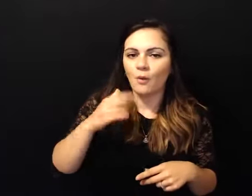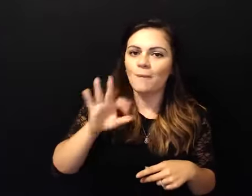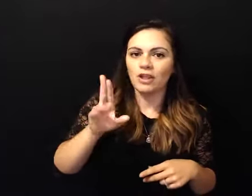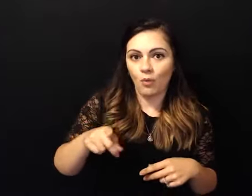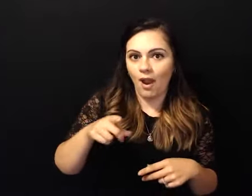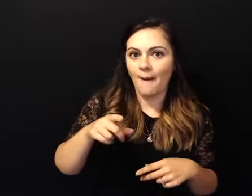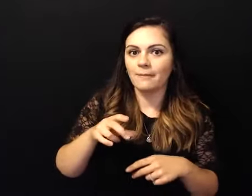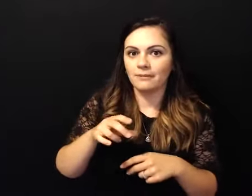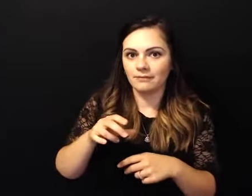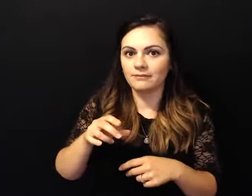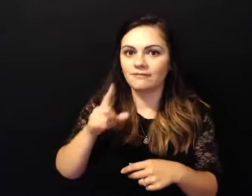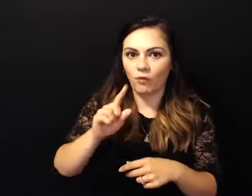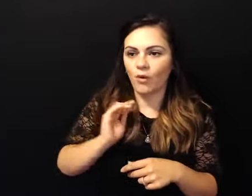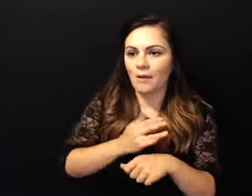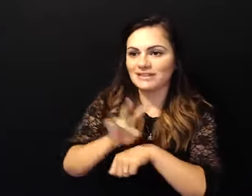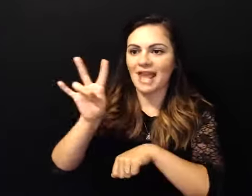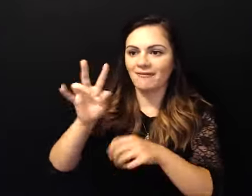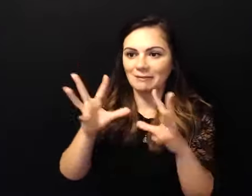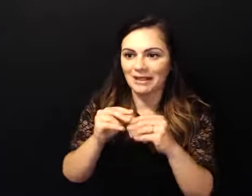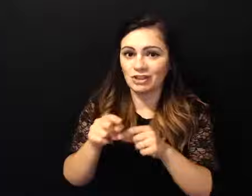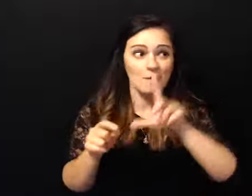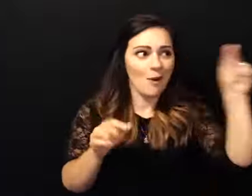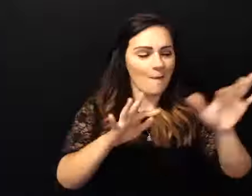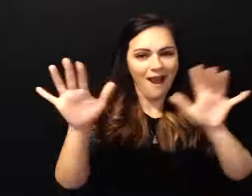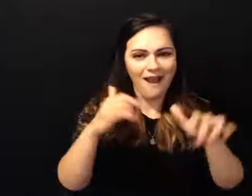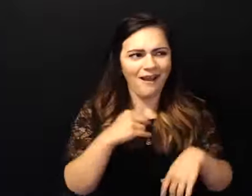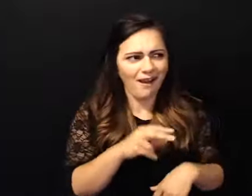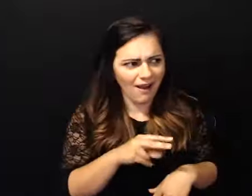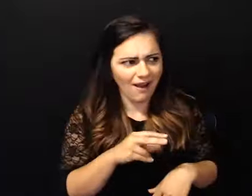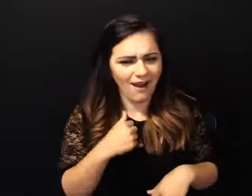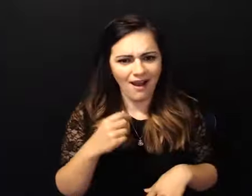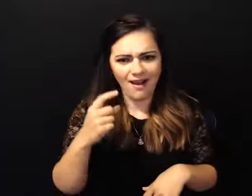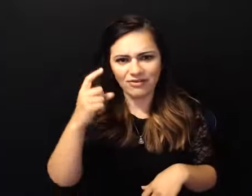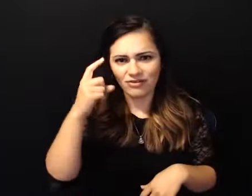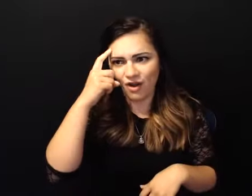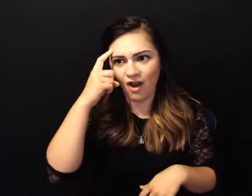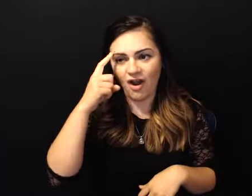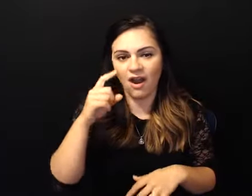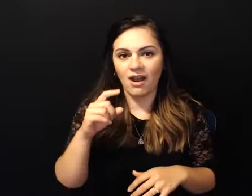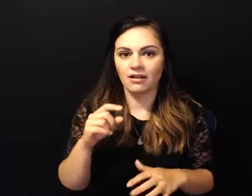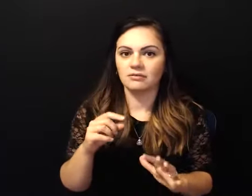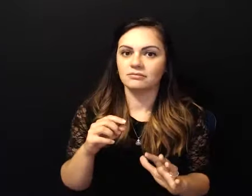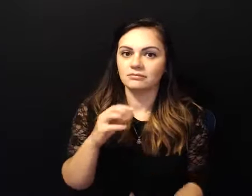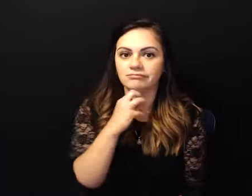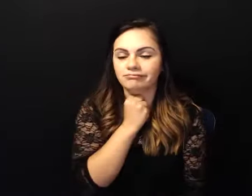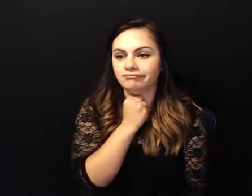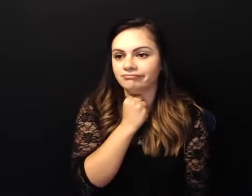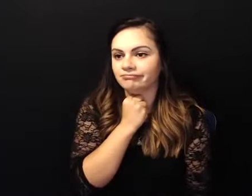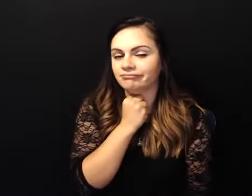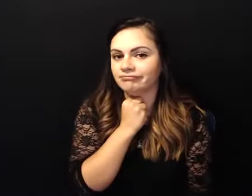she was just gone as quick as she came and i just remember thinking uh oh like what have i done and uh she came and picked me